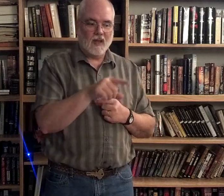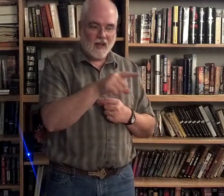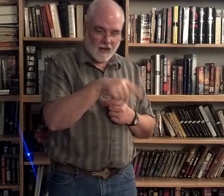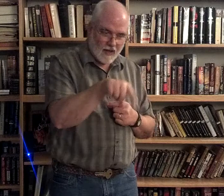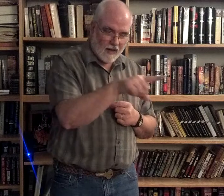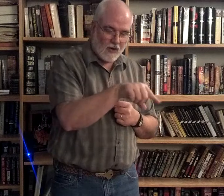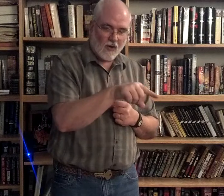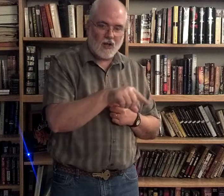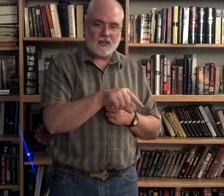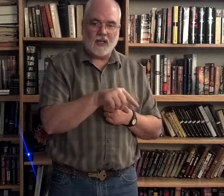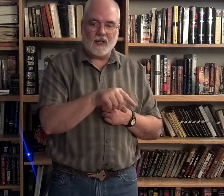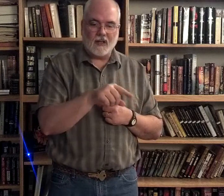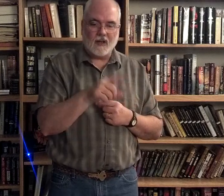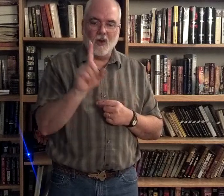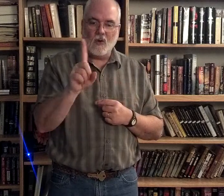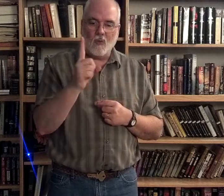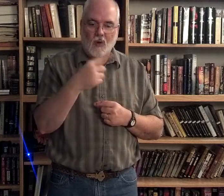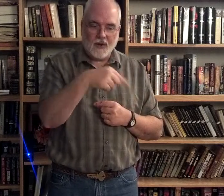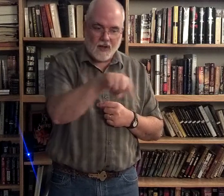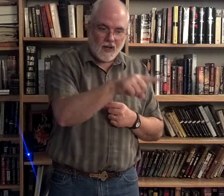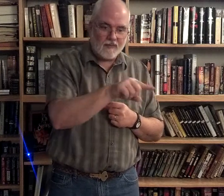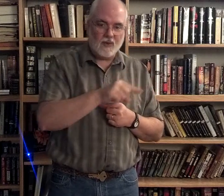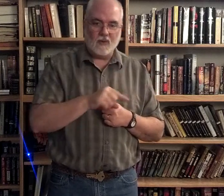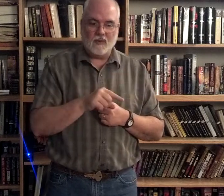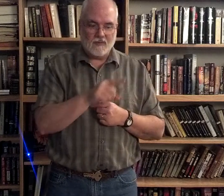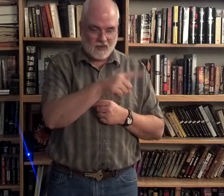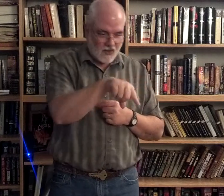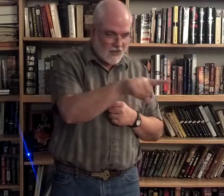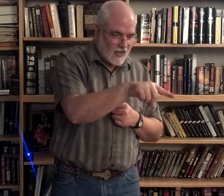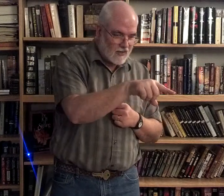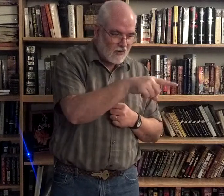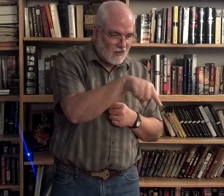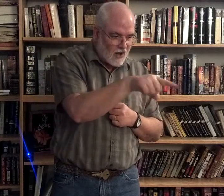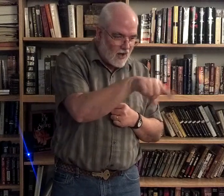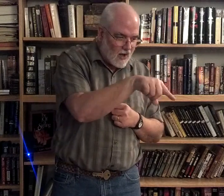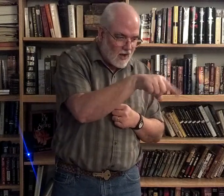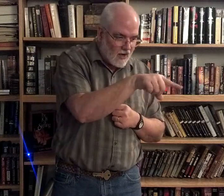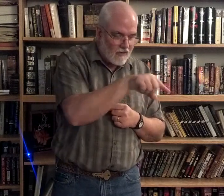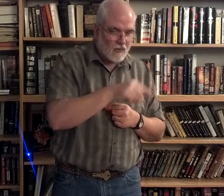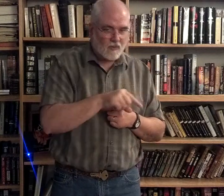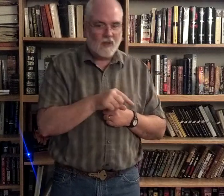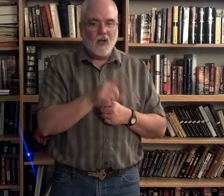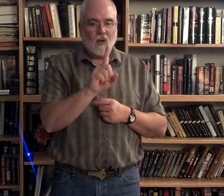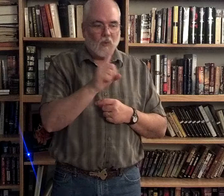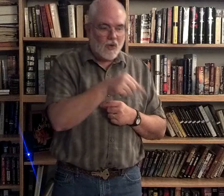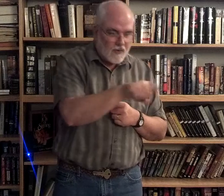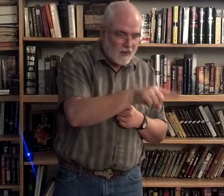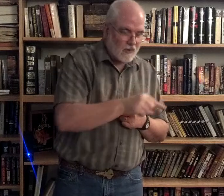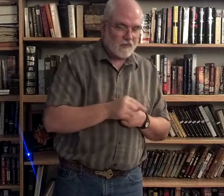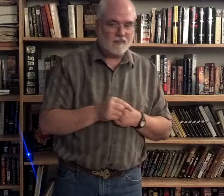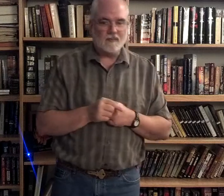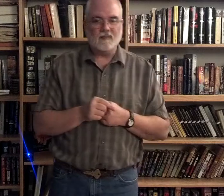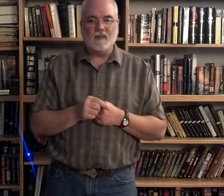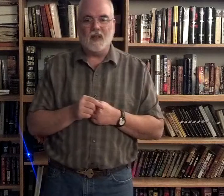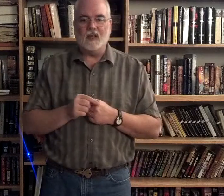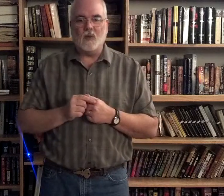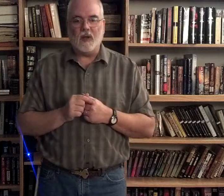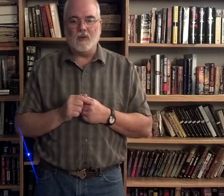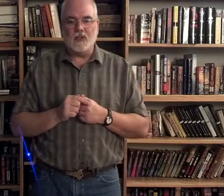And they're all sitting there, one of you. They just kind of circle, all of you. One of you, is the way you decide